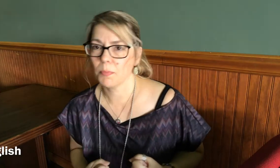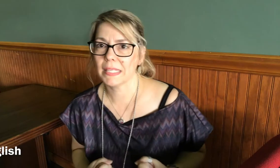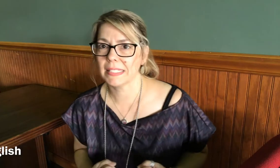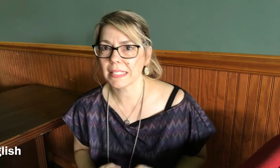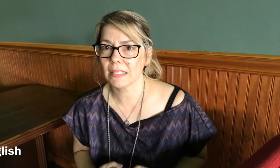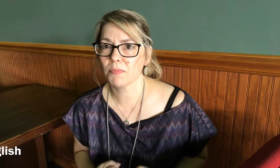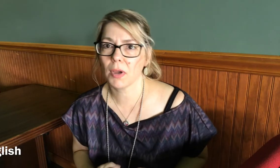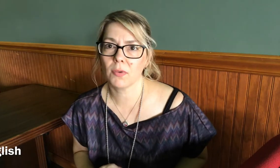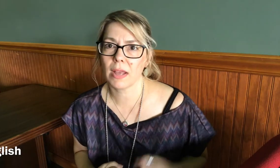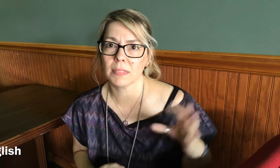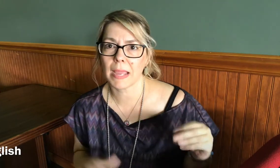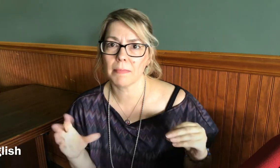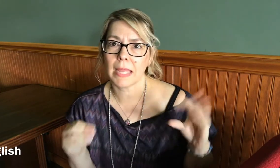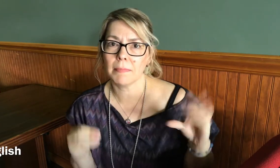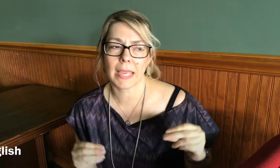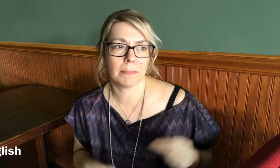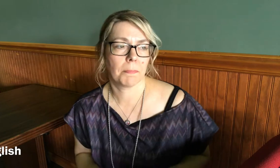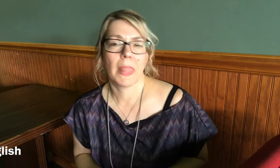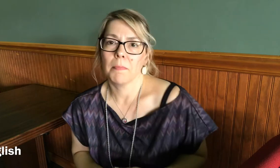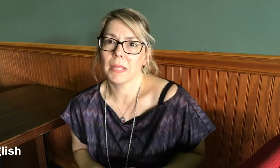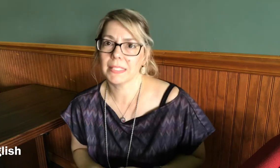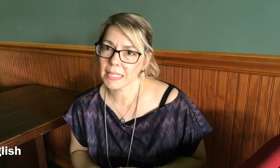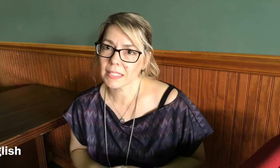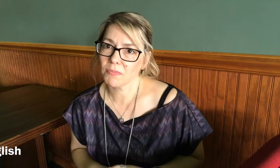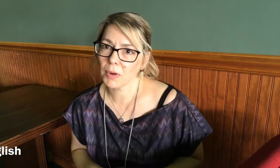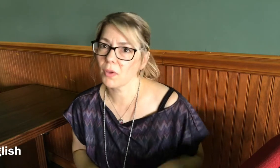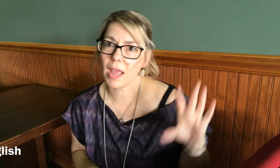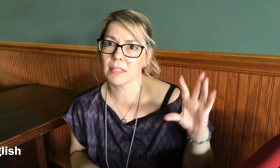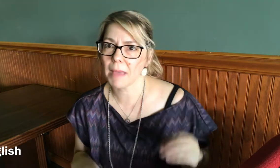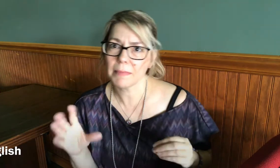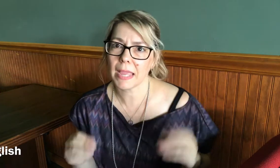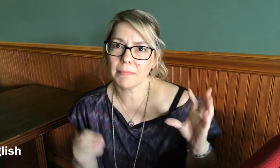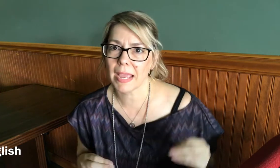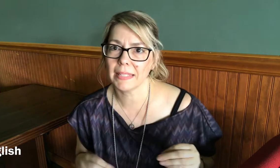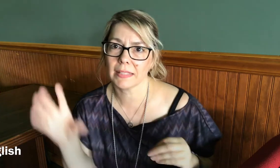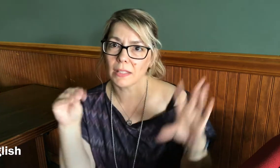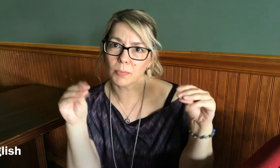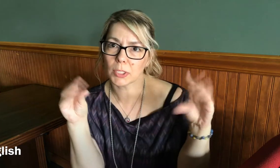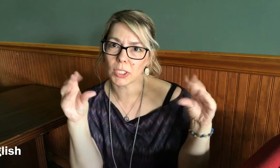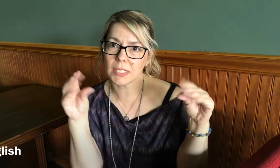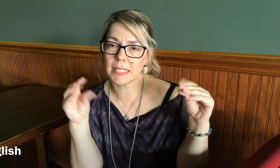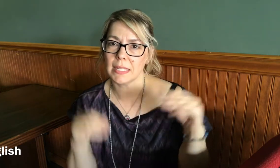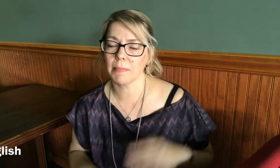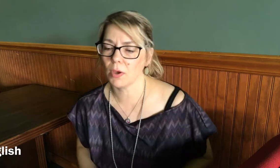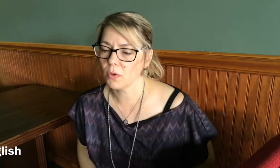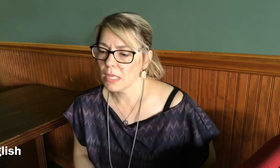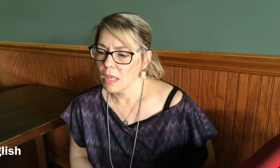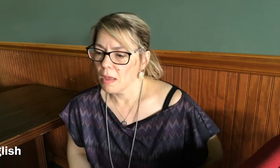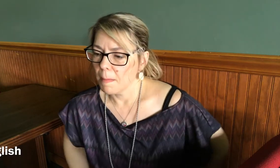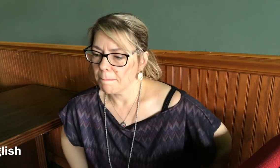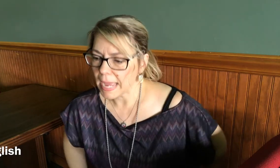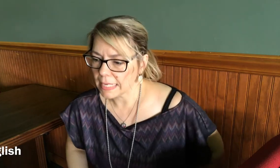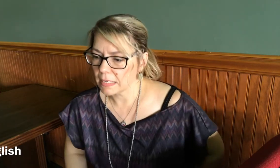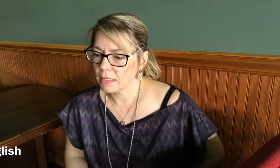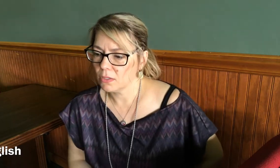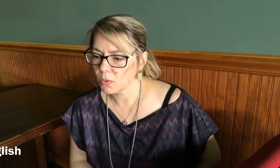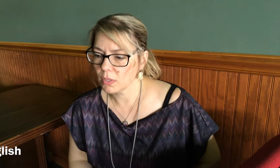possessive pronouns mine mine mine possessive pronouns mine mine mine like the little birds in Nemo mine yours